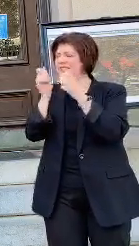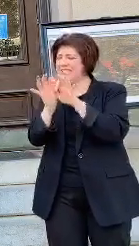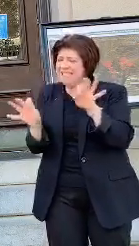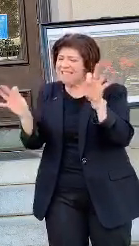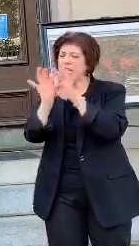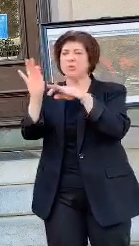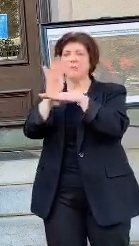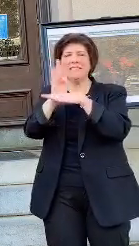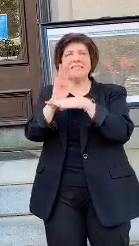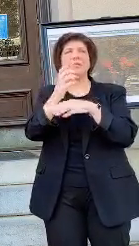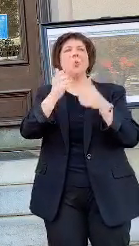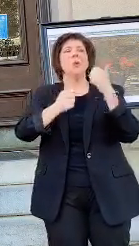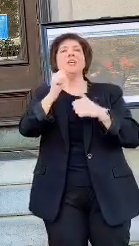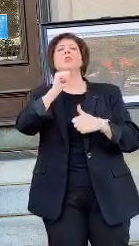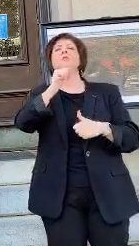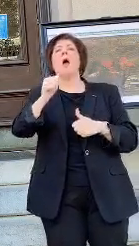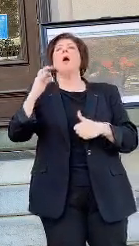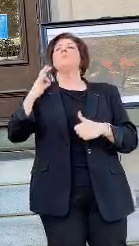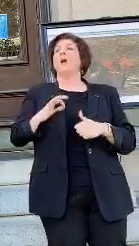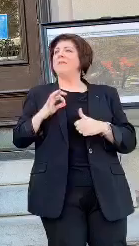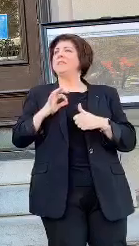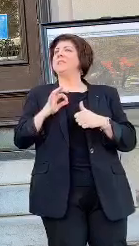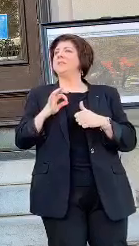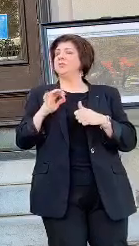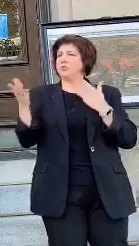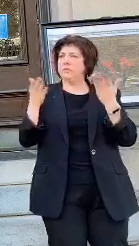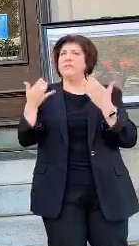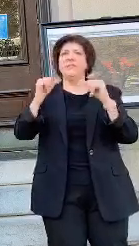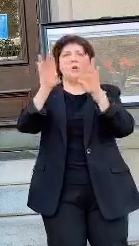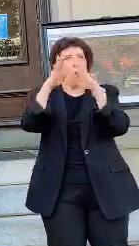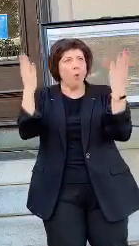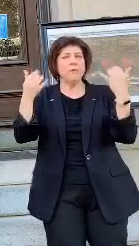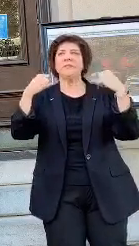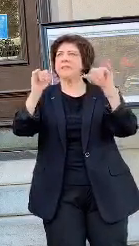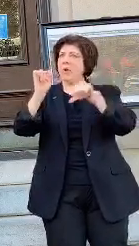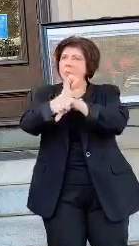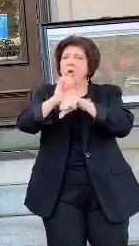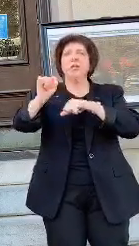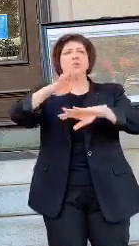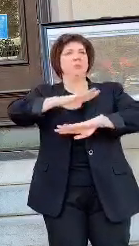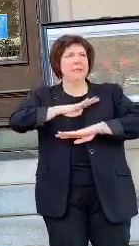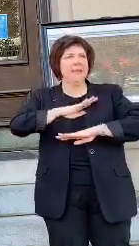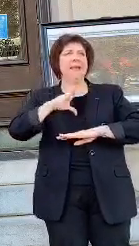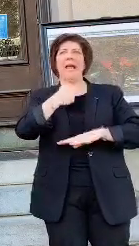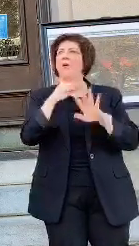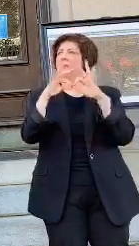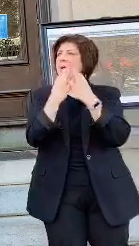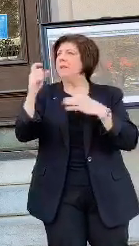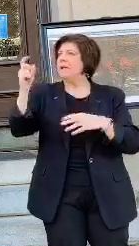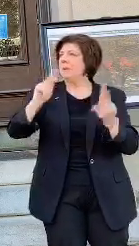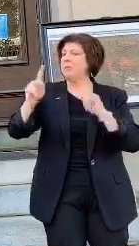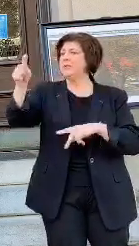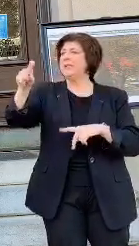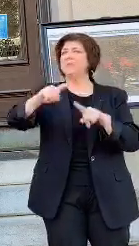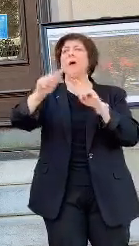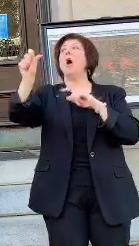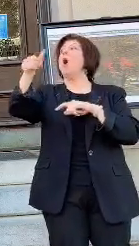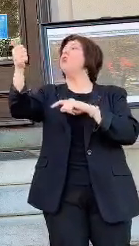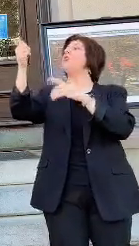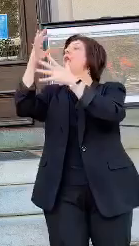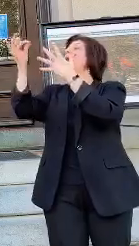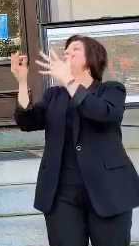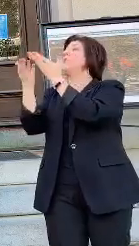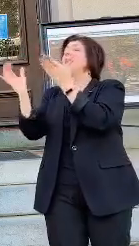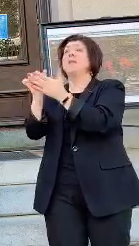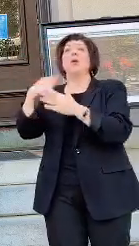and nonprofit services are still open for business, still working to meet the needs of our families, and all the other optional things that we